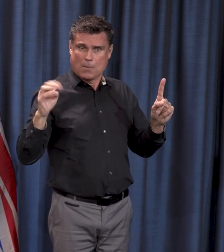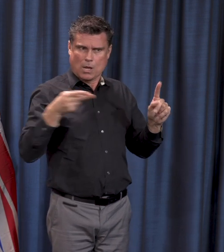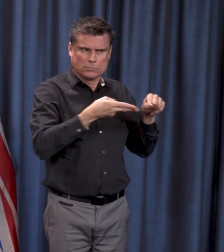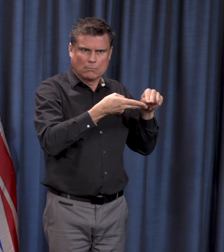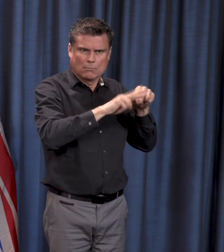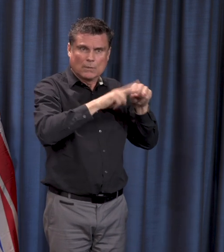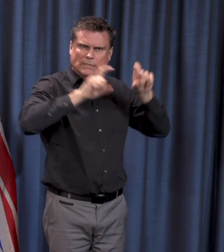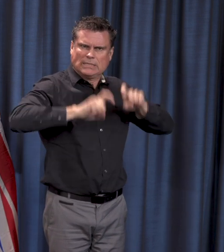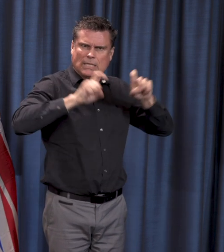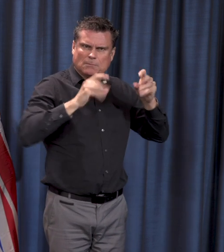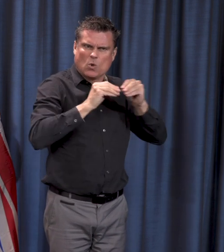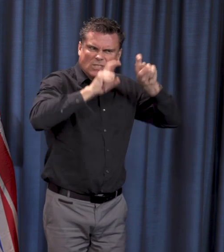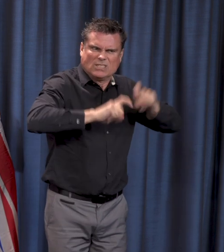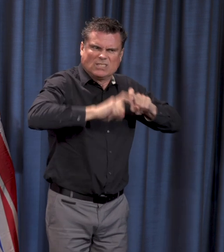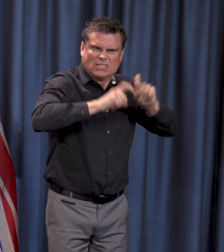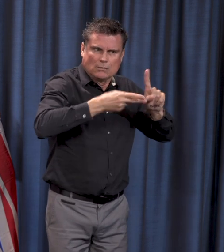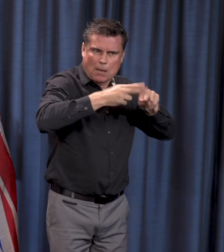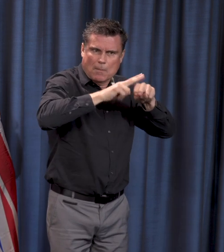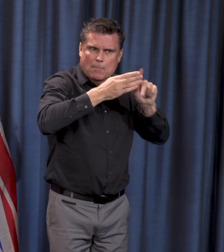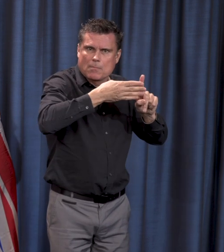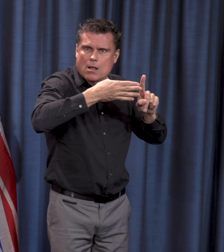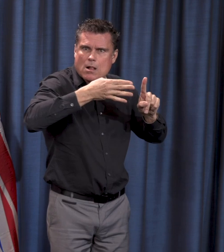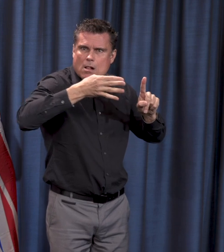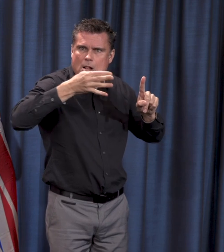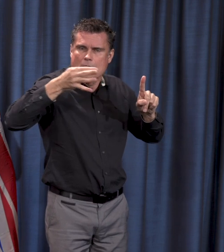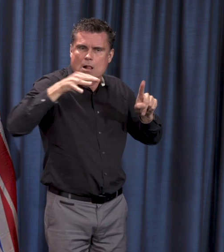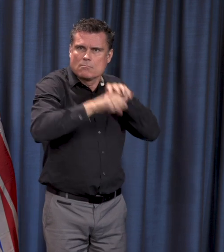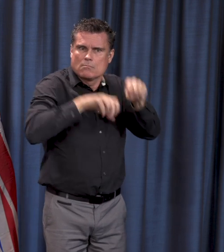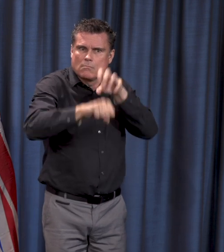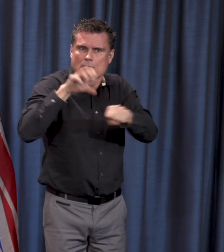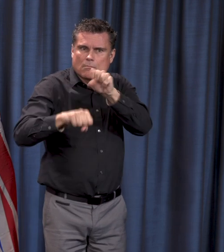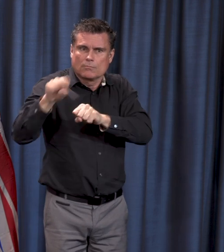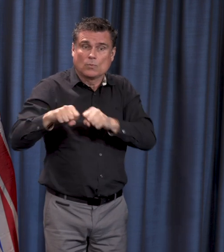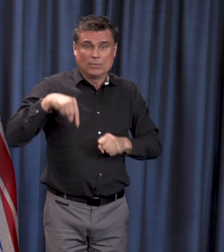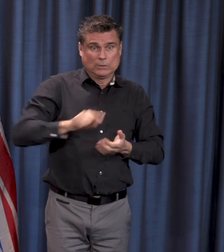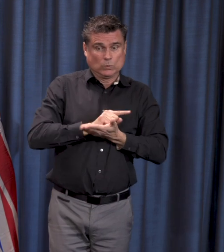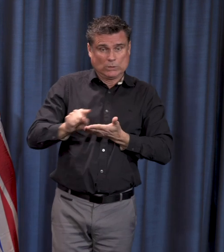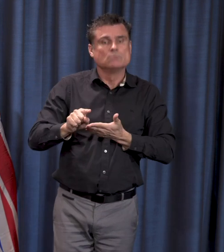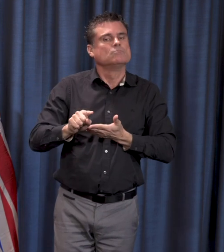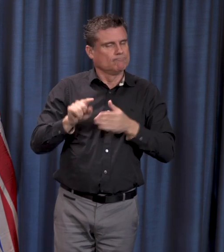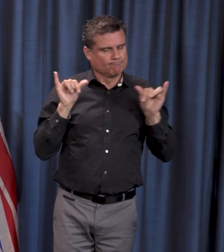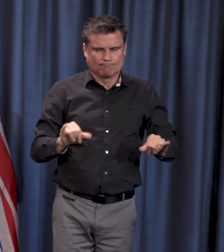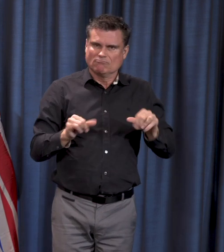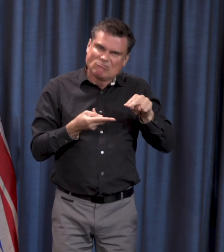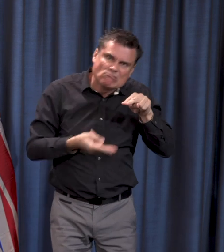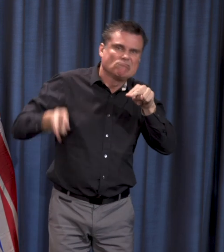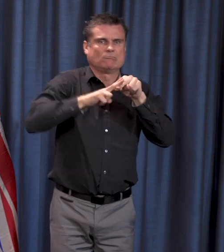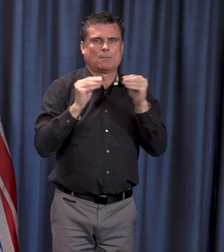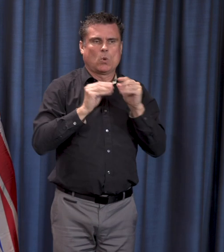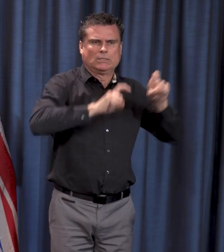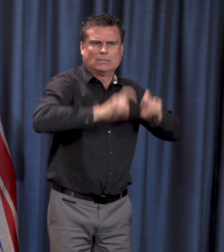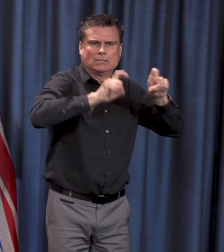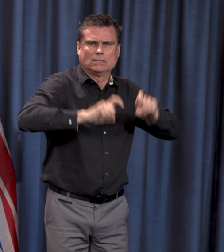the total number amount of testing we've done the previous week. That will happen again this week. And we're, I think, in the range of